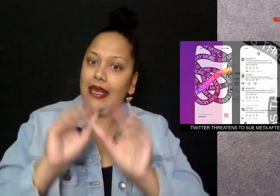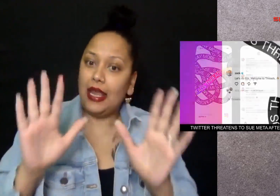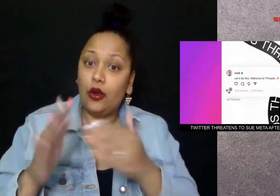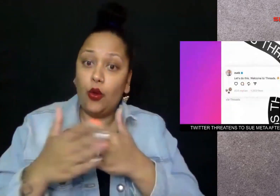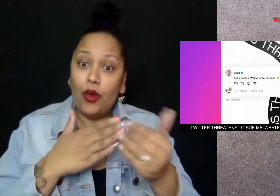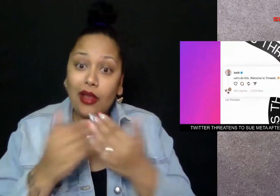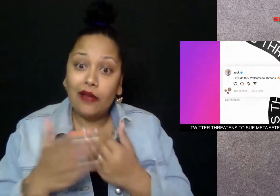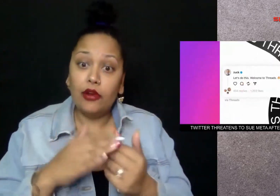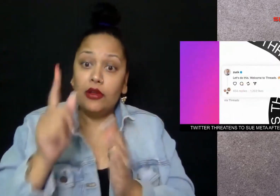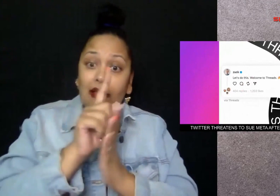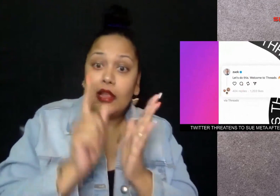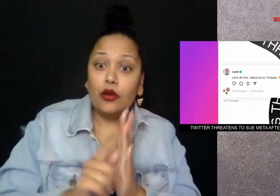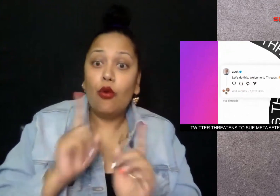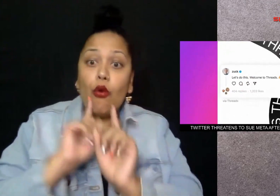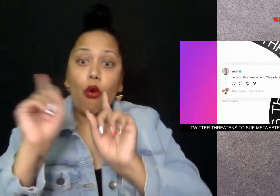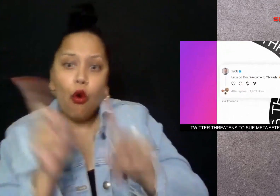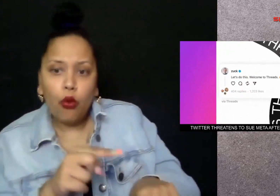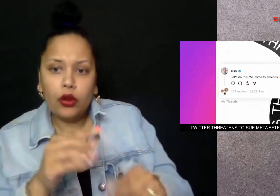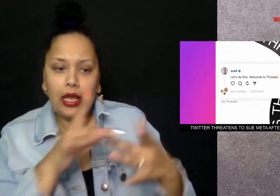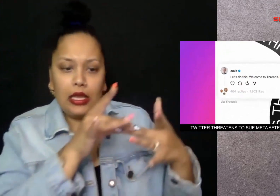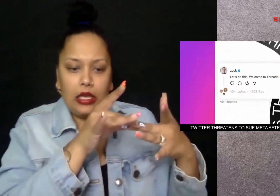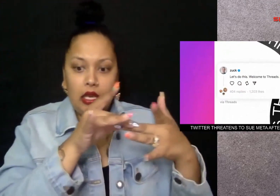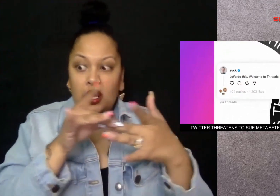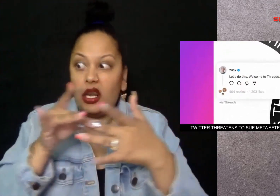the legal order will actually lead to a lawsuit